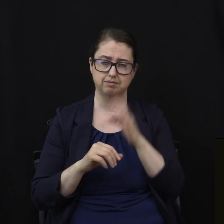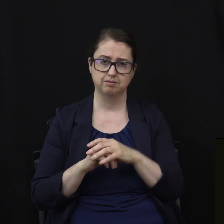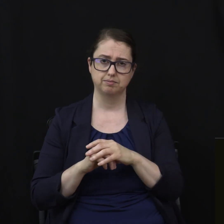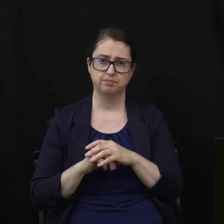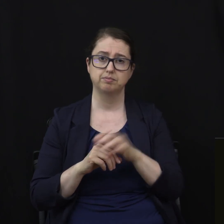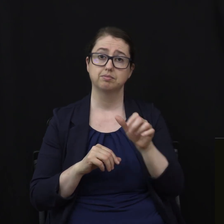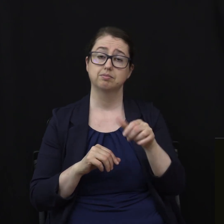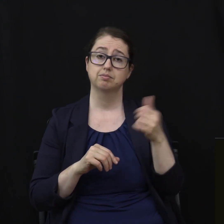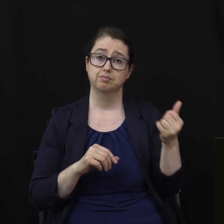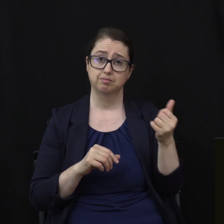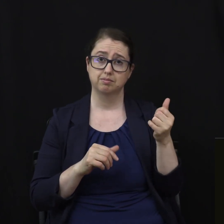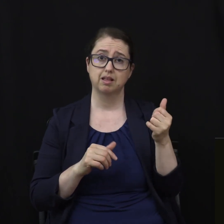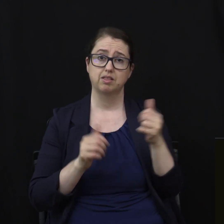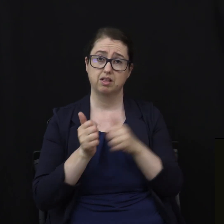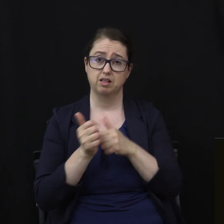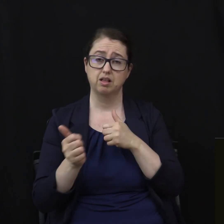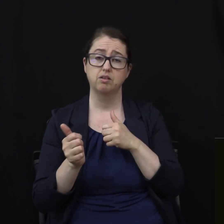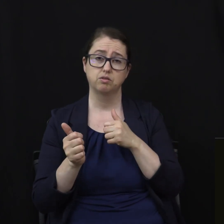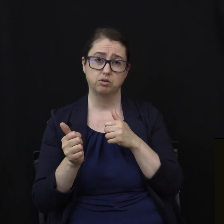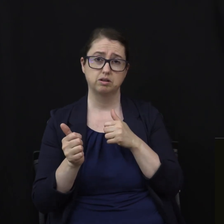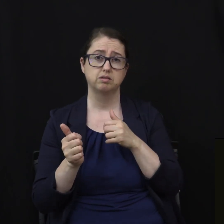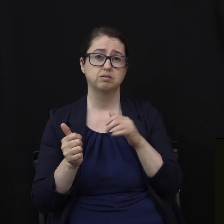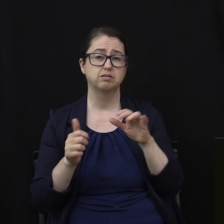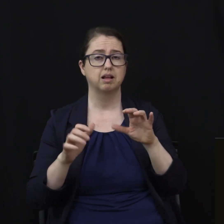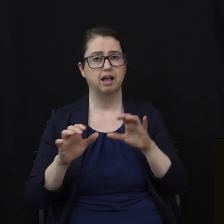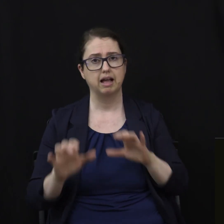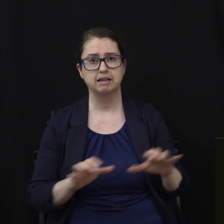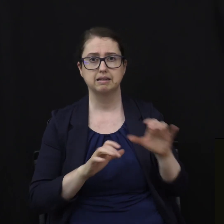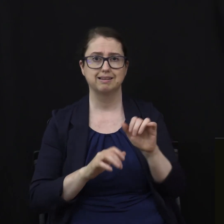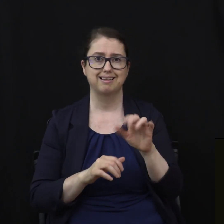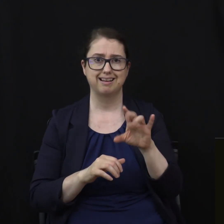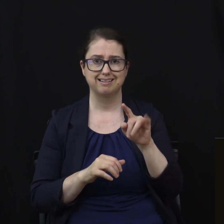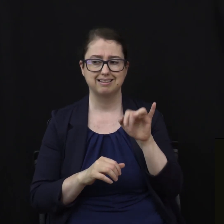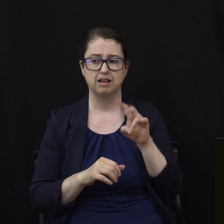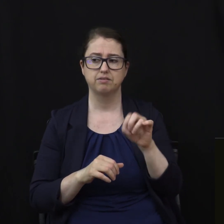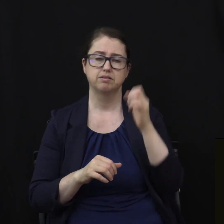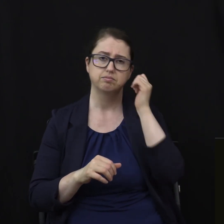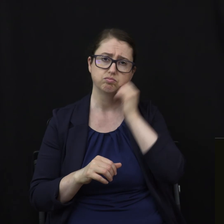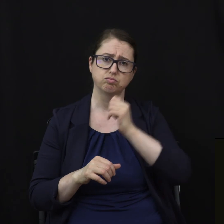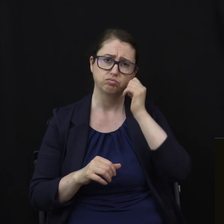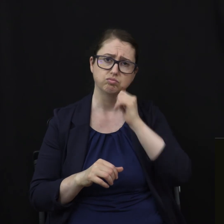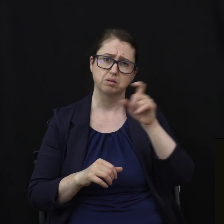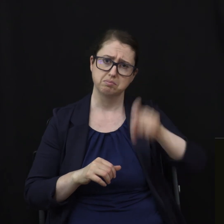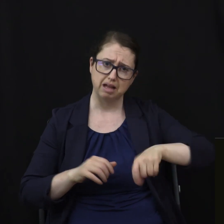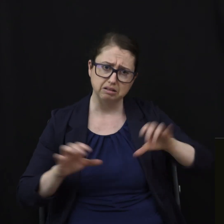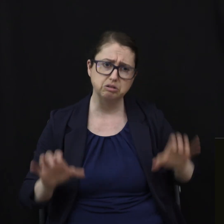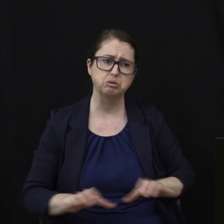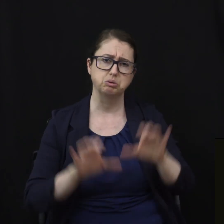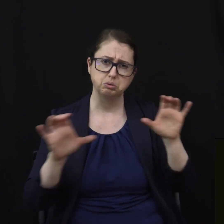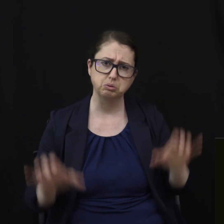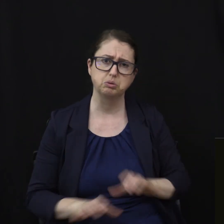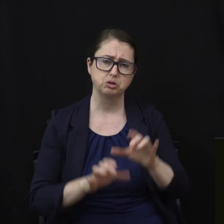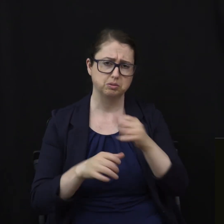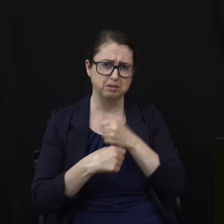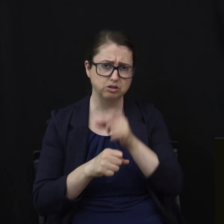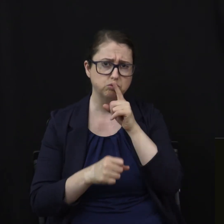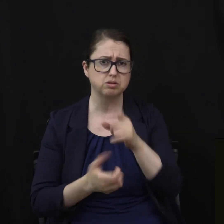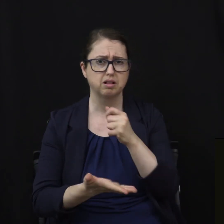sleep is being active. Daily exercise and physical activity helps promote better